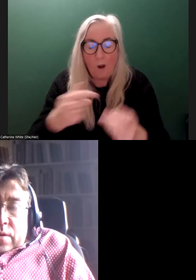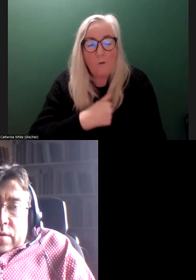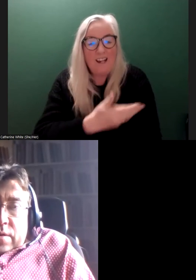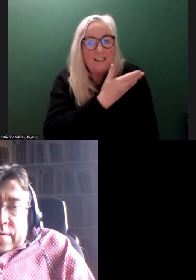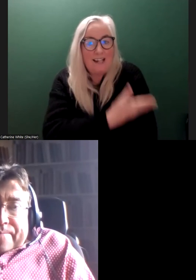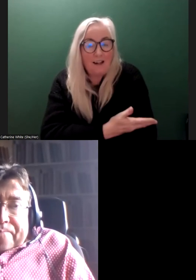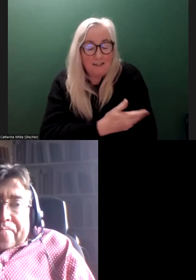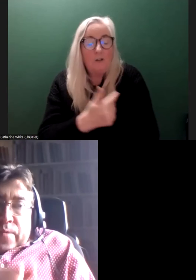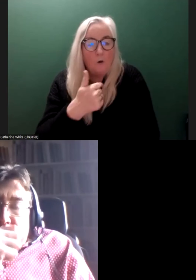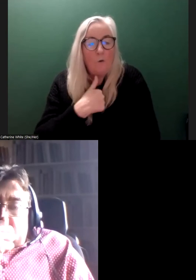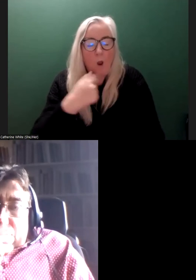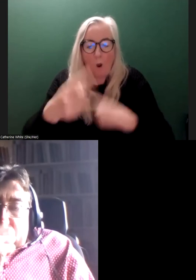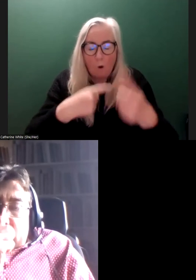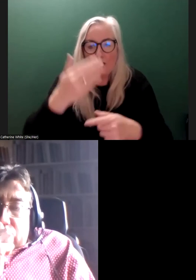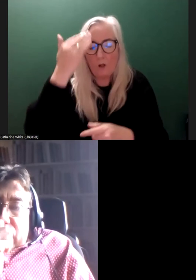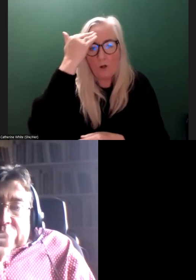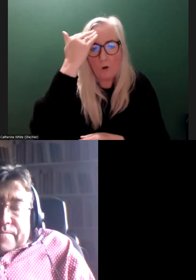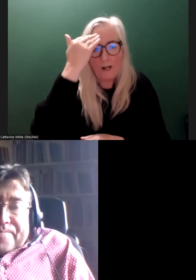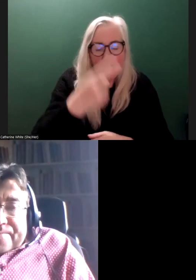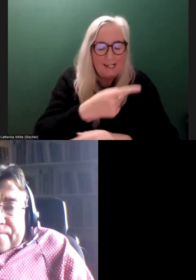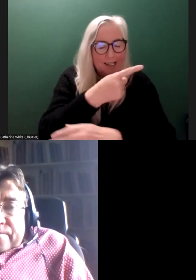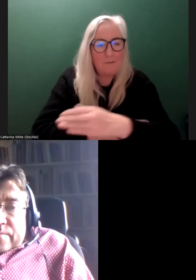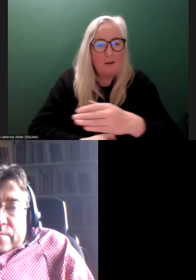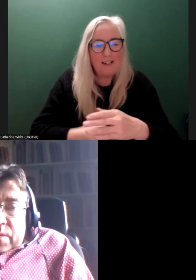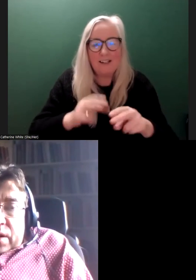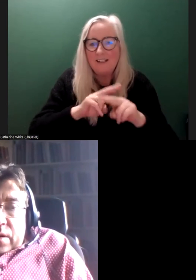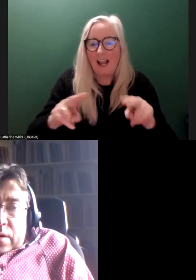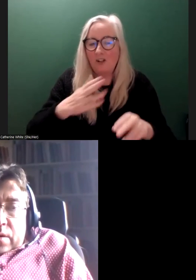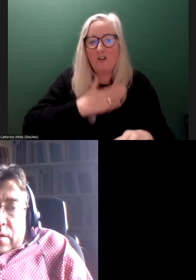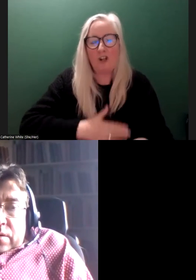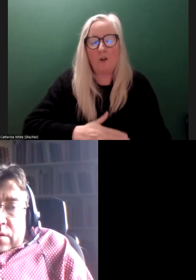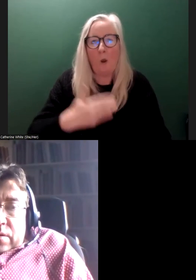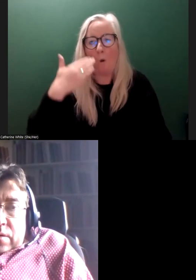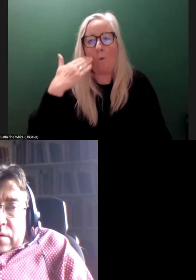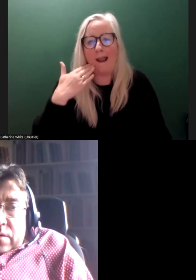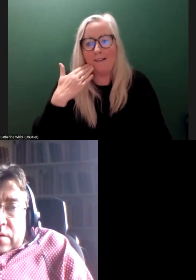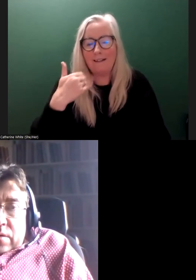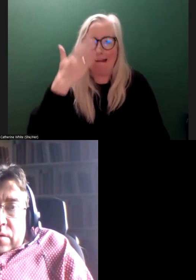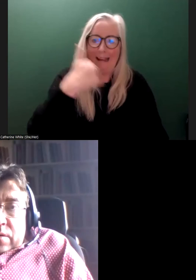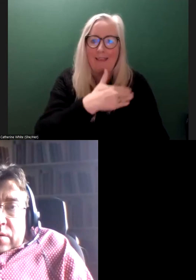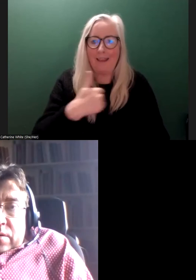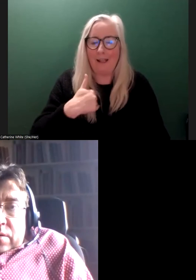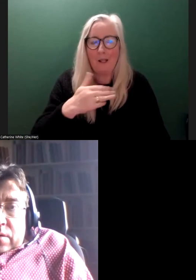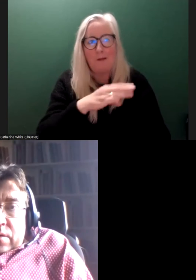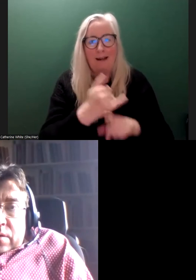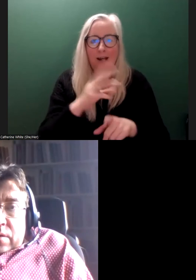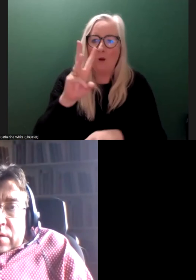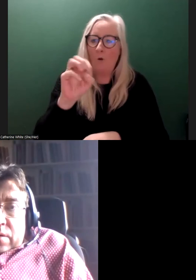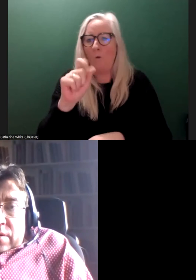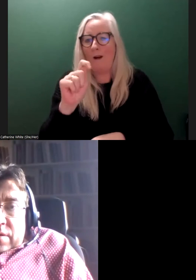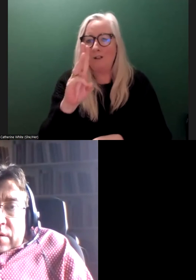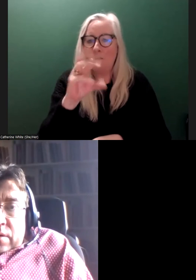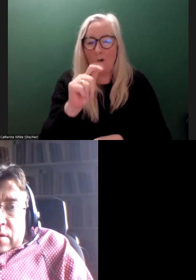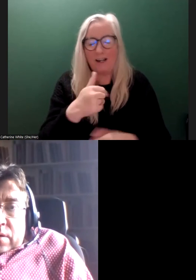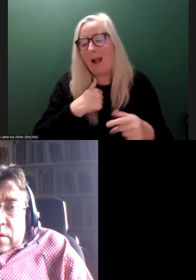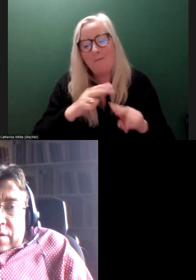about that. We always knew that disability doesn't affect white Catholic people living in West Coast. That's me. I'm not Catholic.